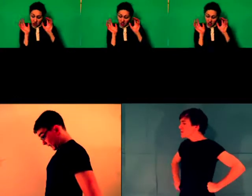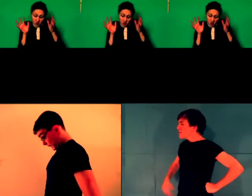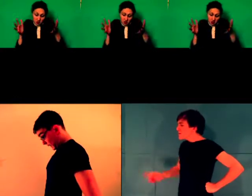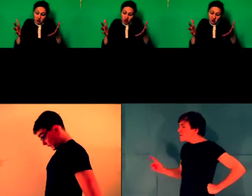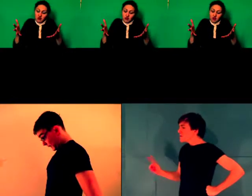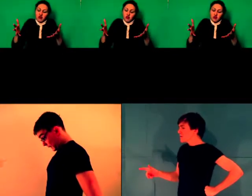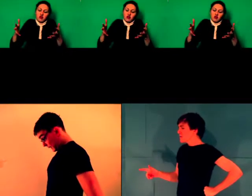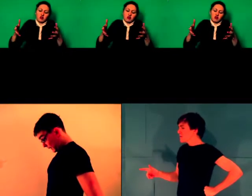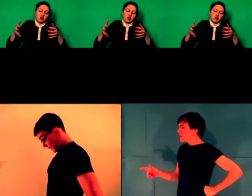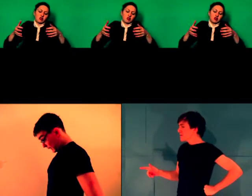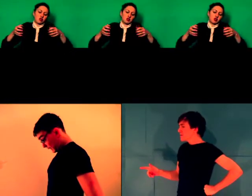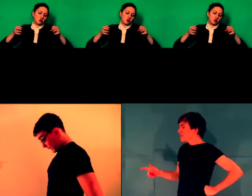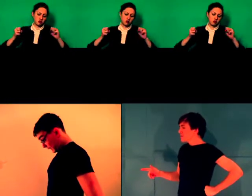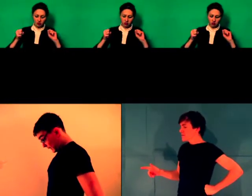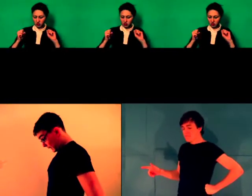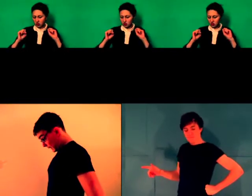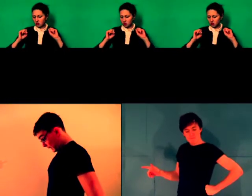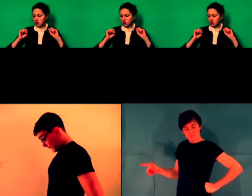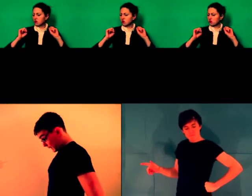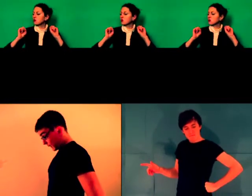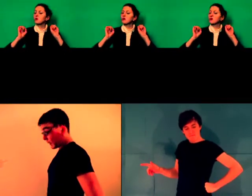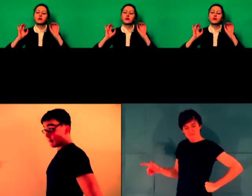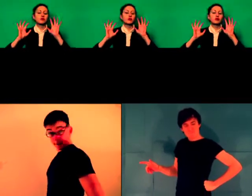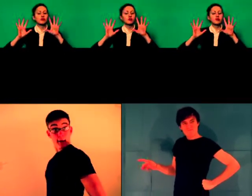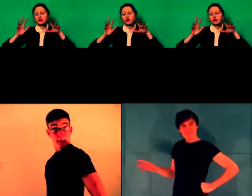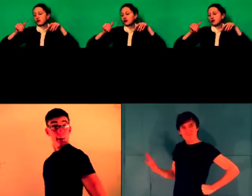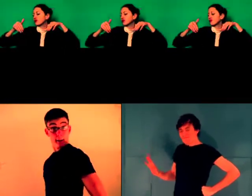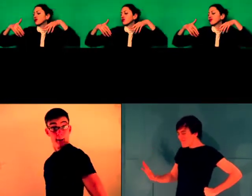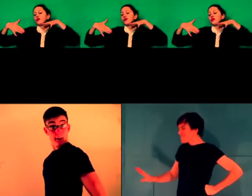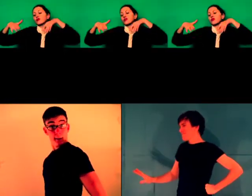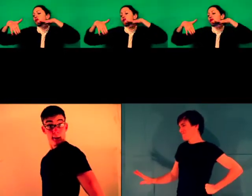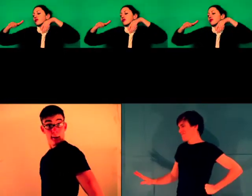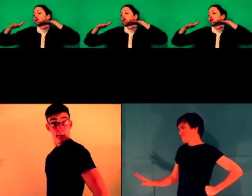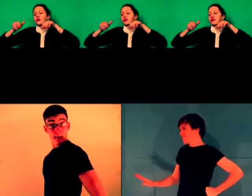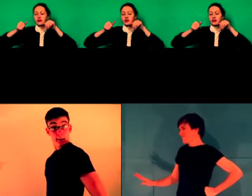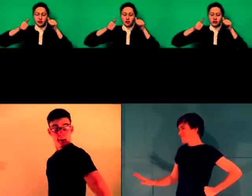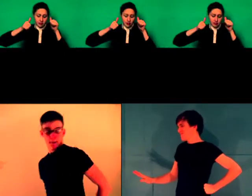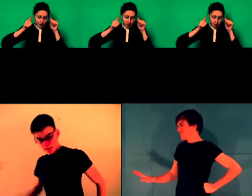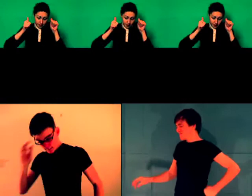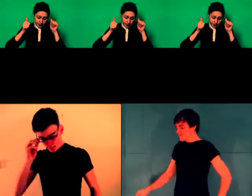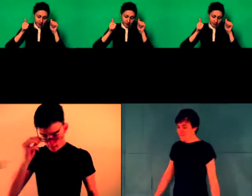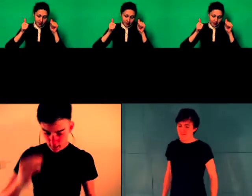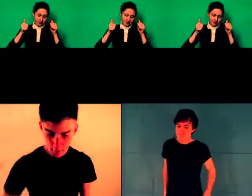McGee, if I was you, I'd stick with the bank.